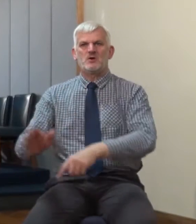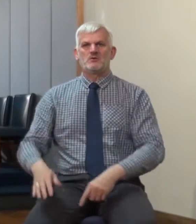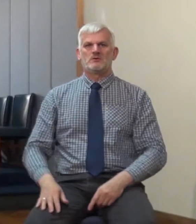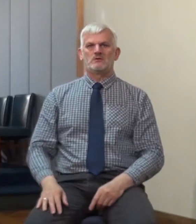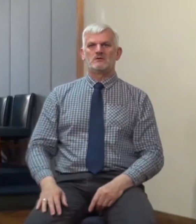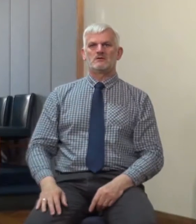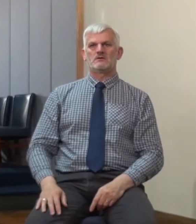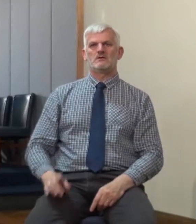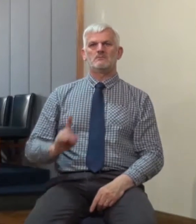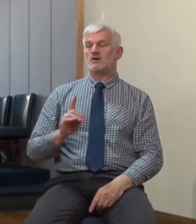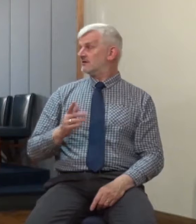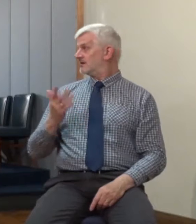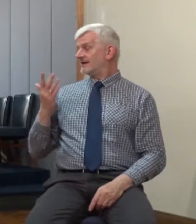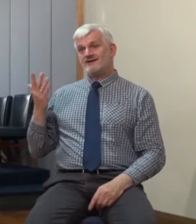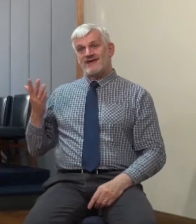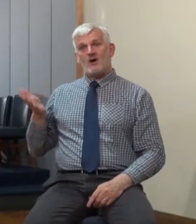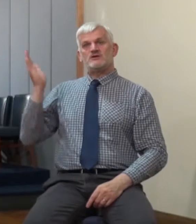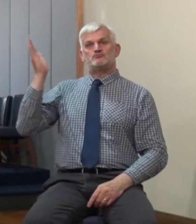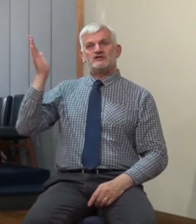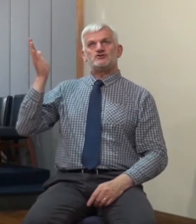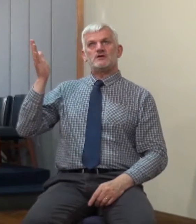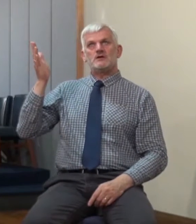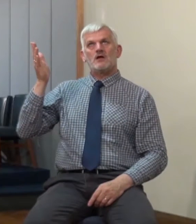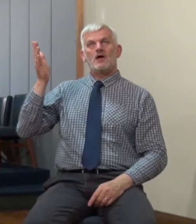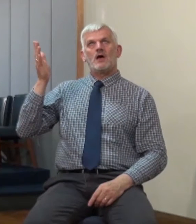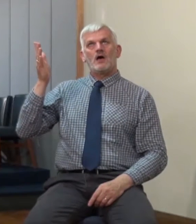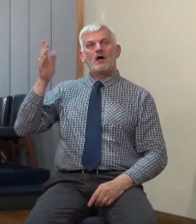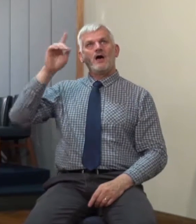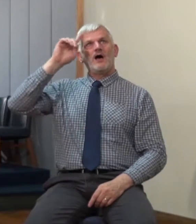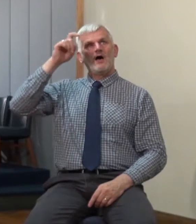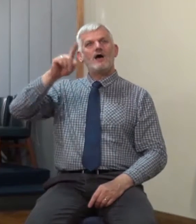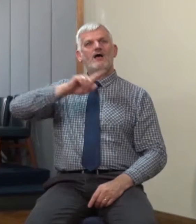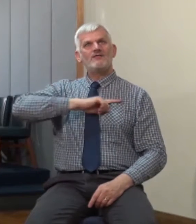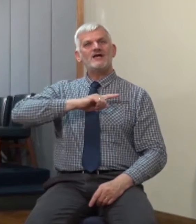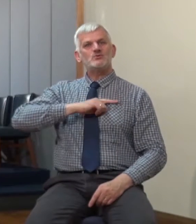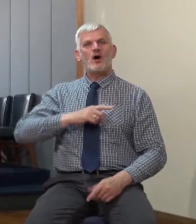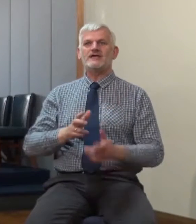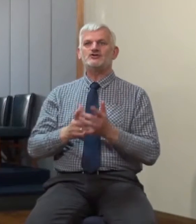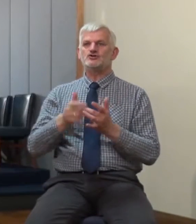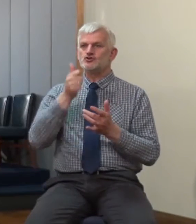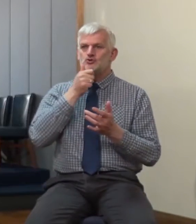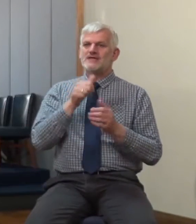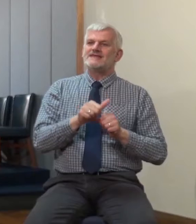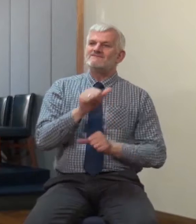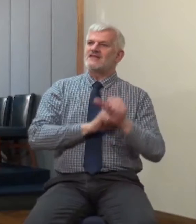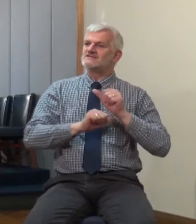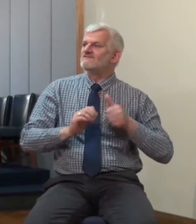more and more why the Lord put defence first. It is so important. And that's what this